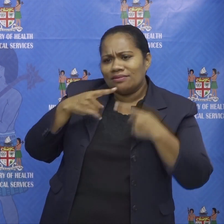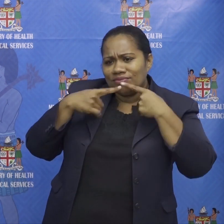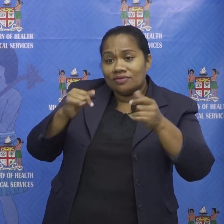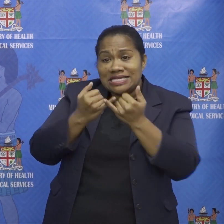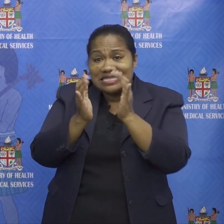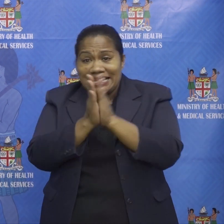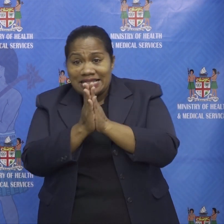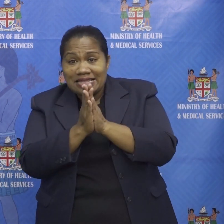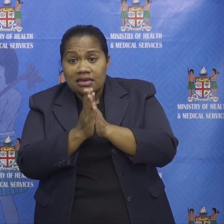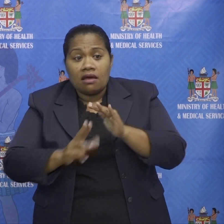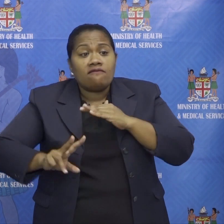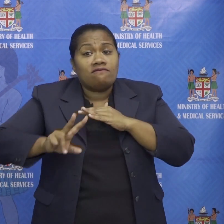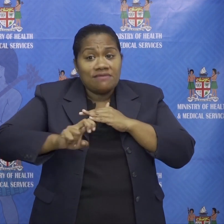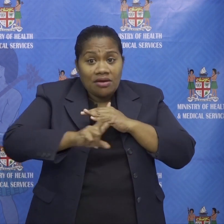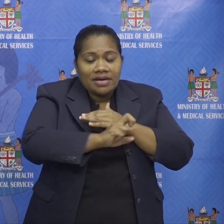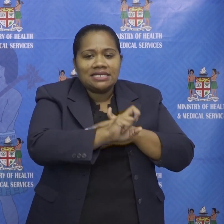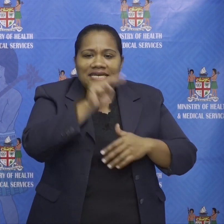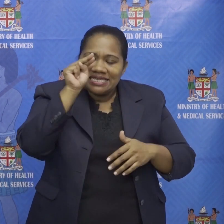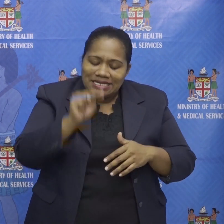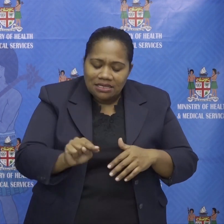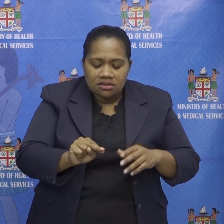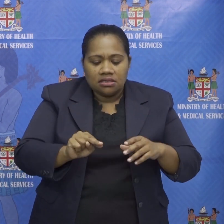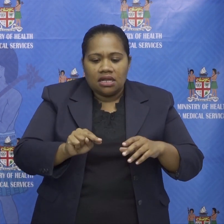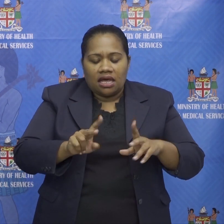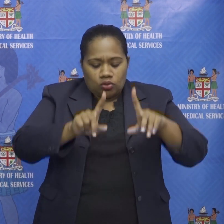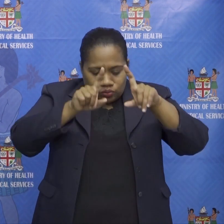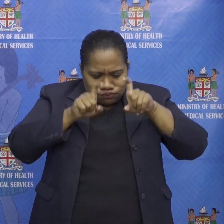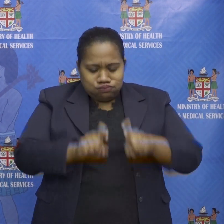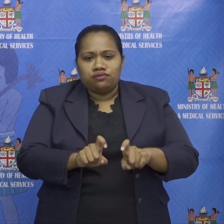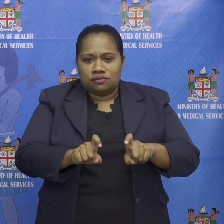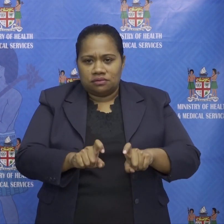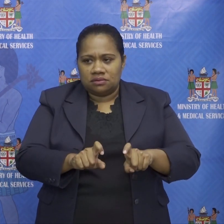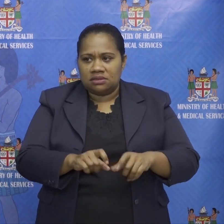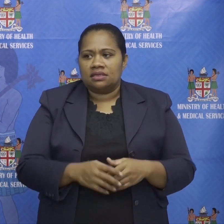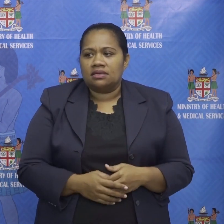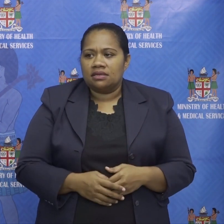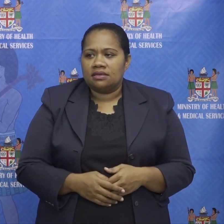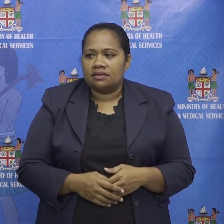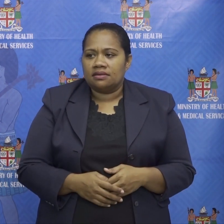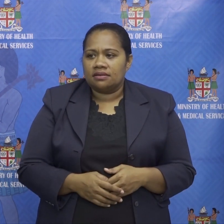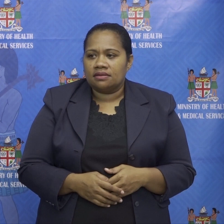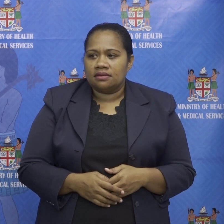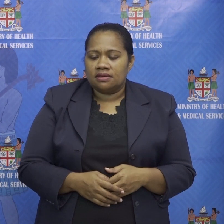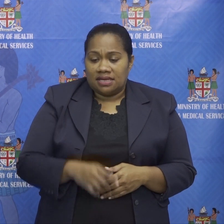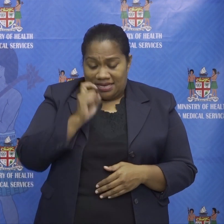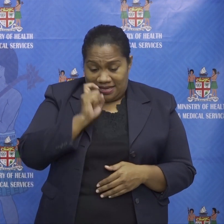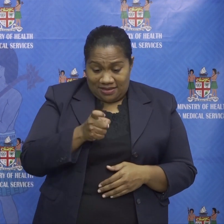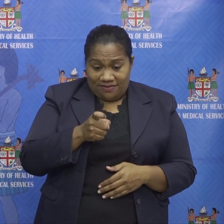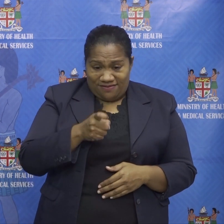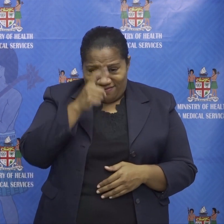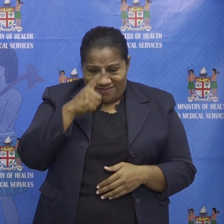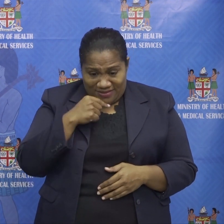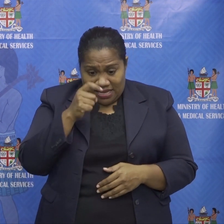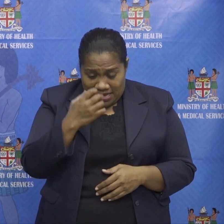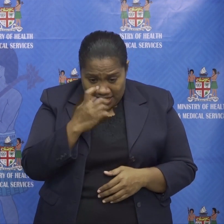the virus needs to be contained within one containment area if it's if cases are in one particular containment area